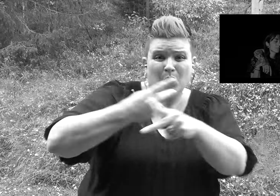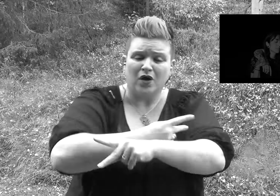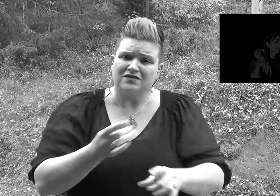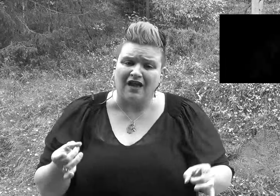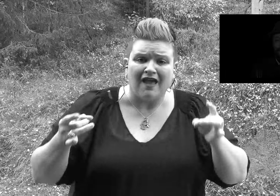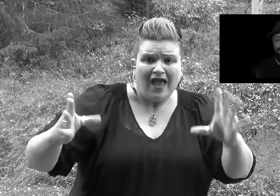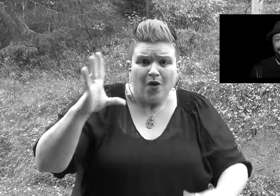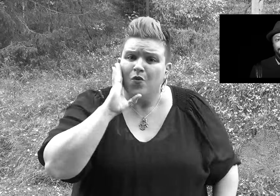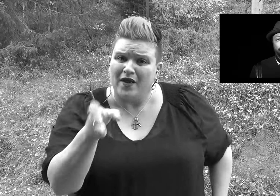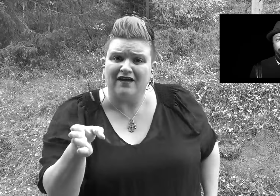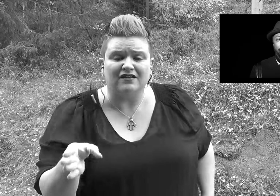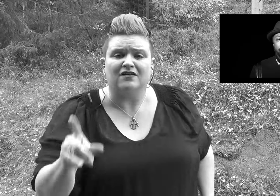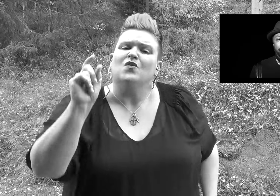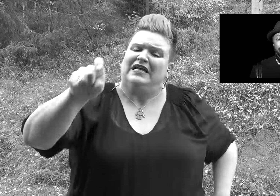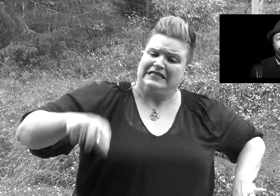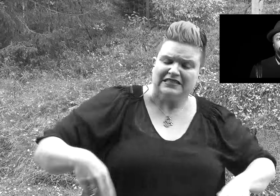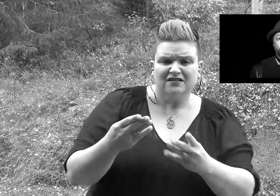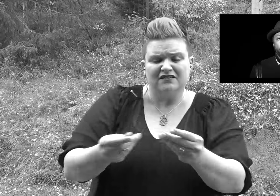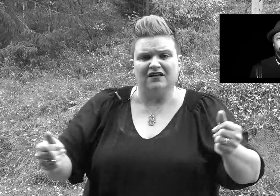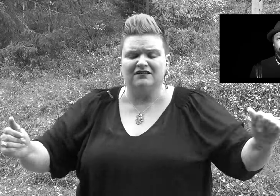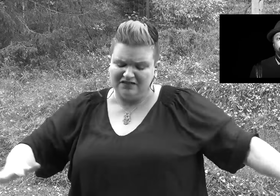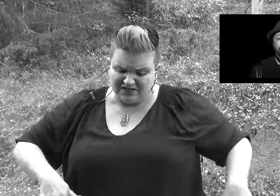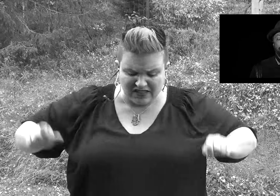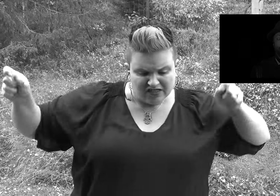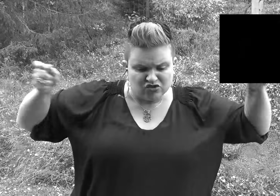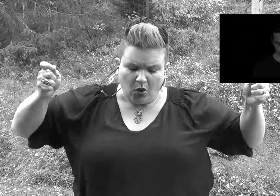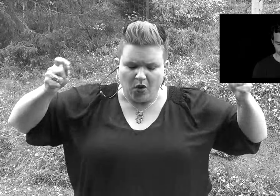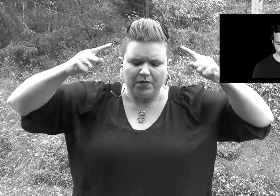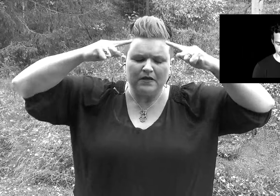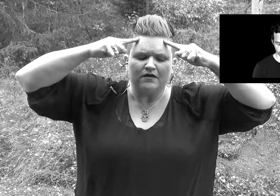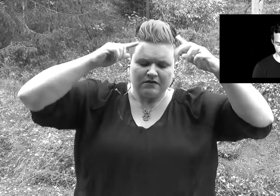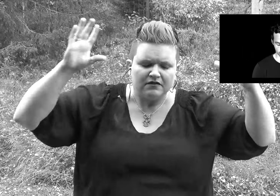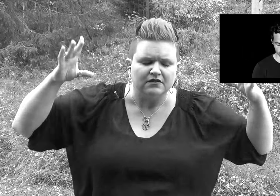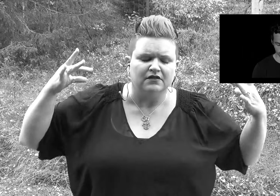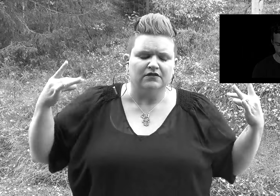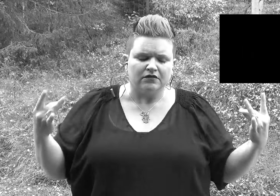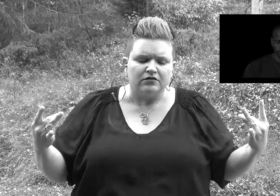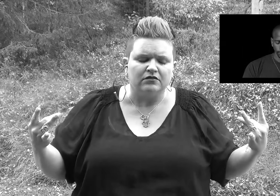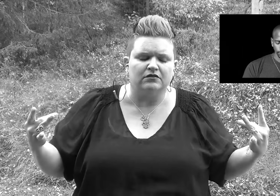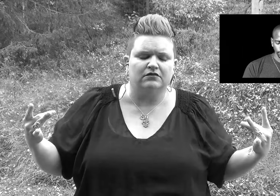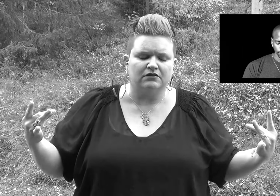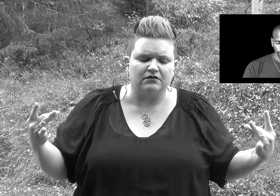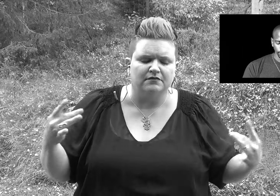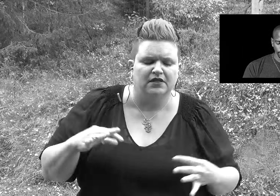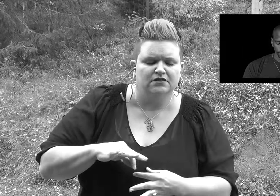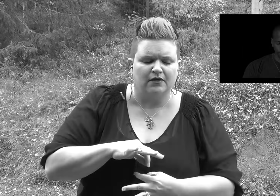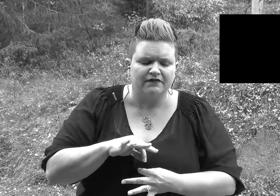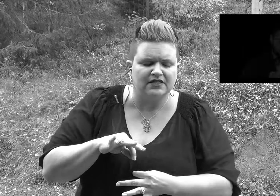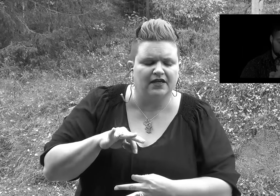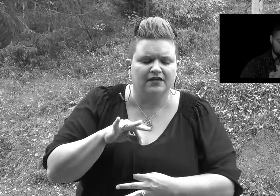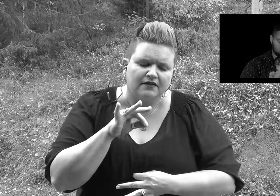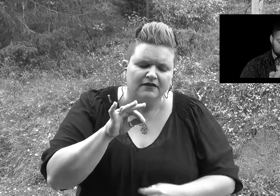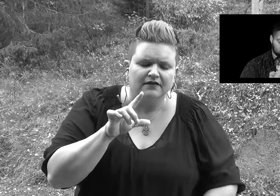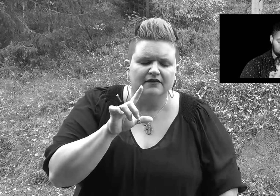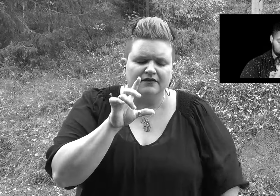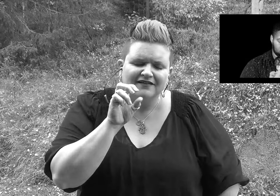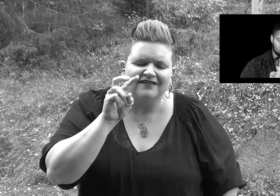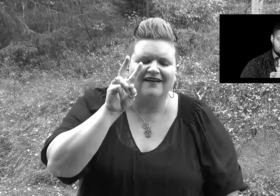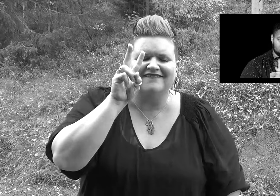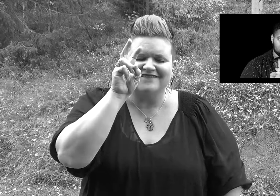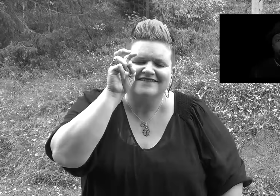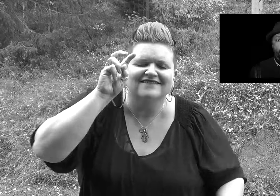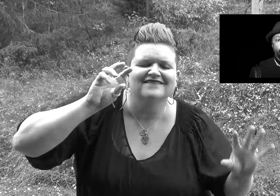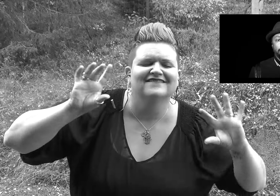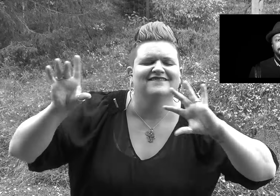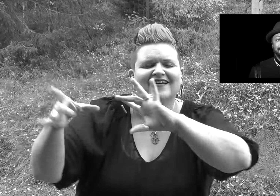Man, we gotta set it straight Take control of your mind, just meditate And let your soul just gravitate To the